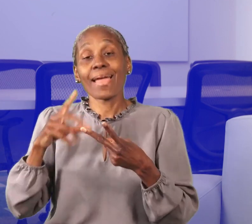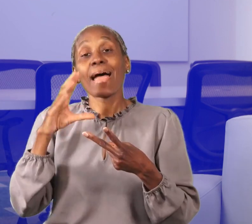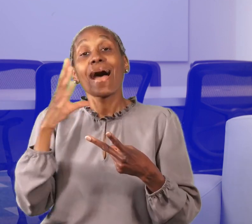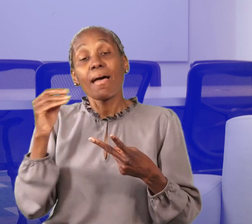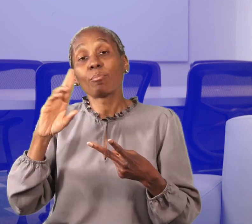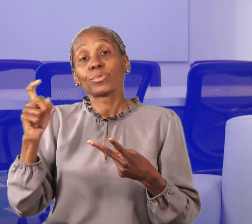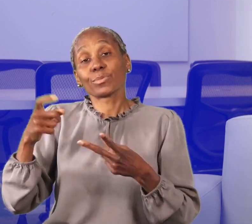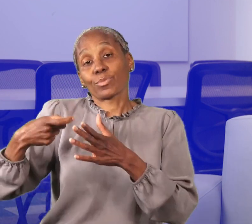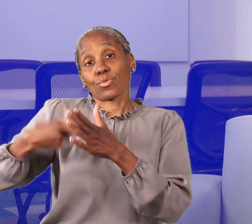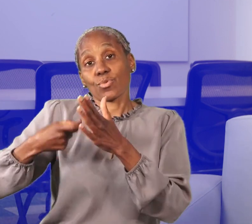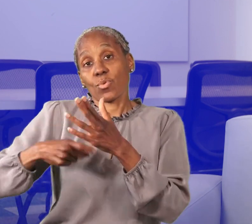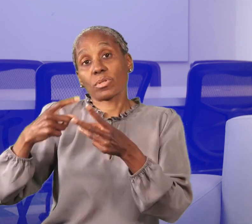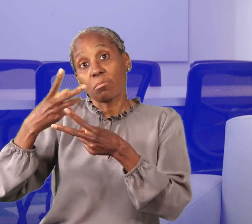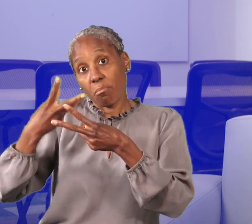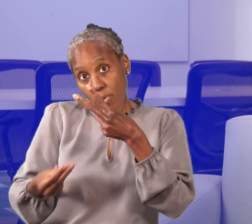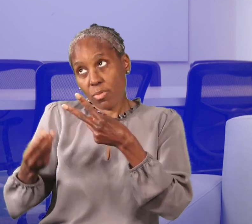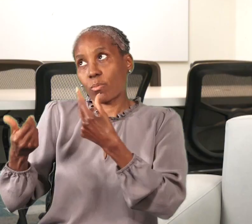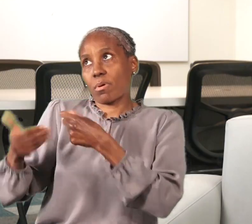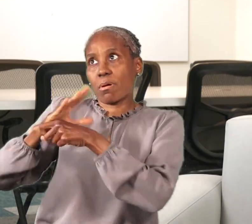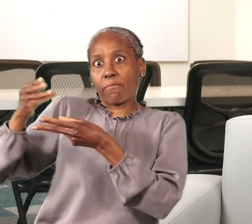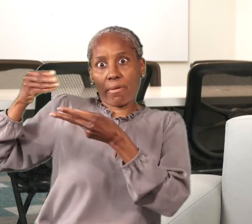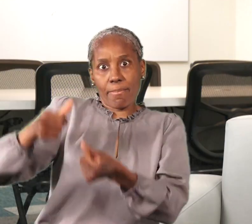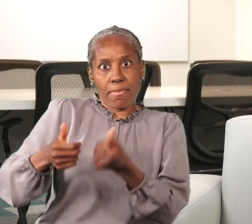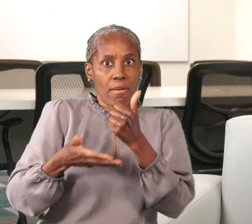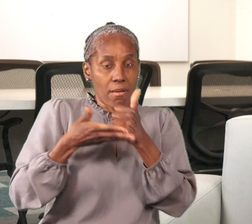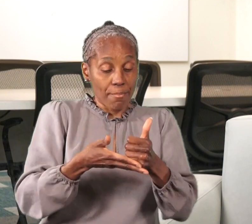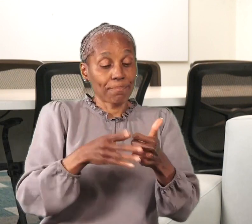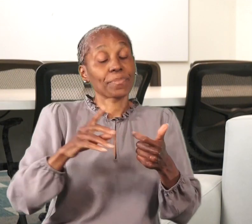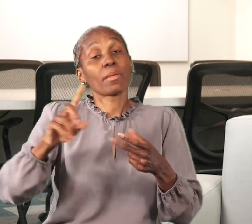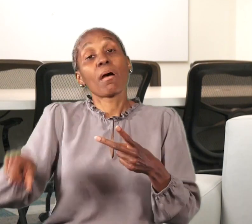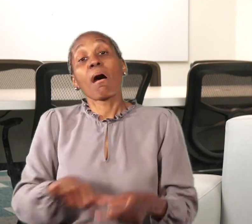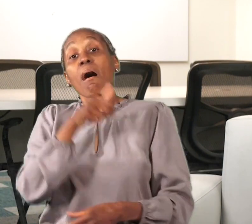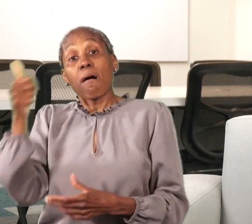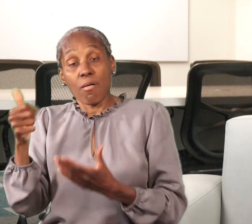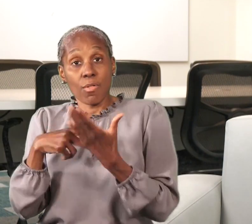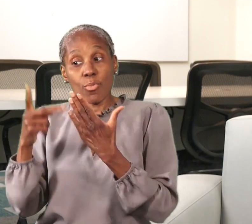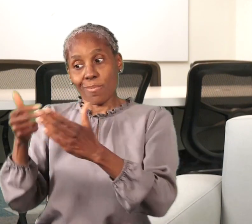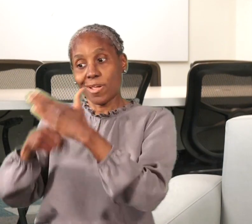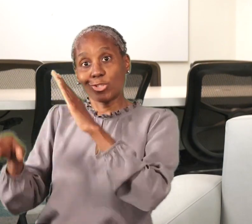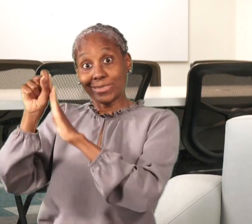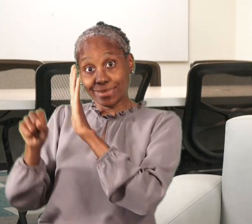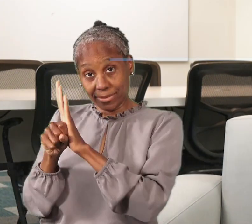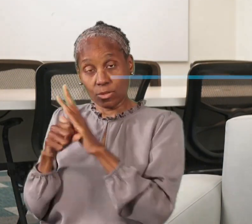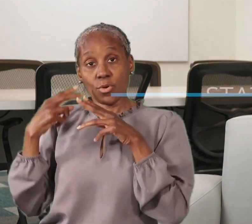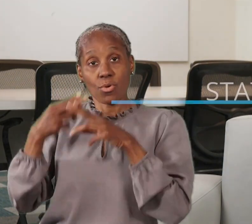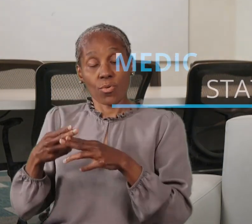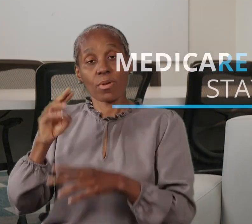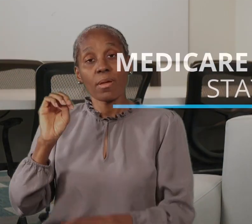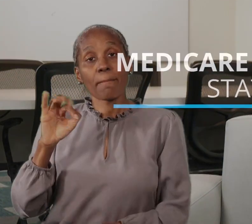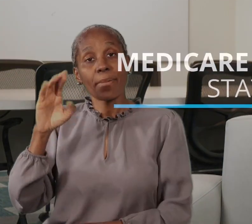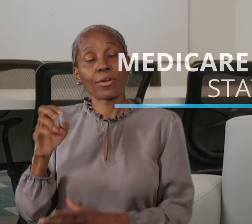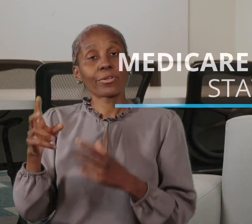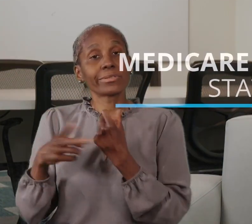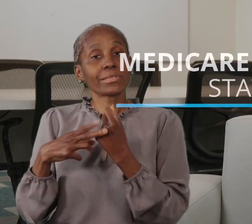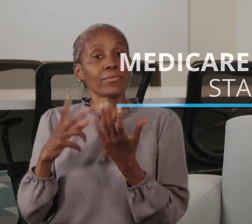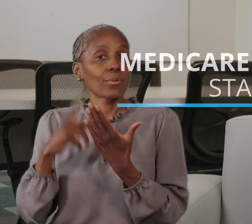expenses and your prescription drug costs. Another program that we help with is a state-administered program called